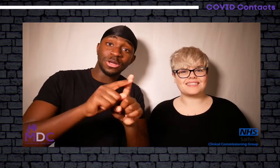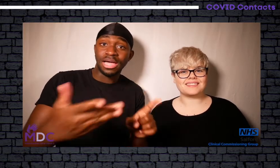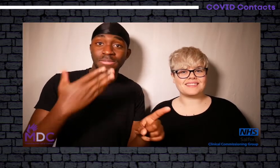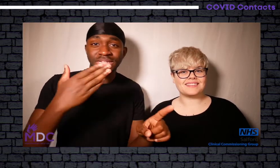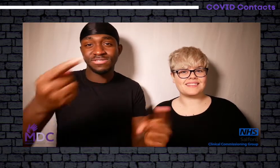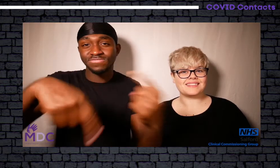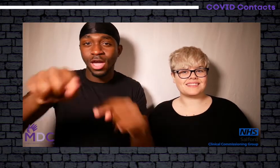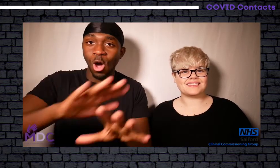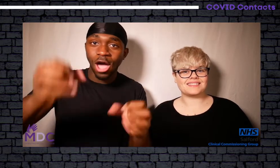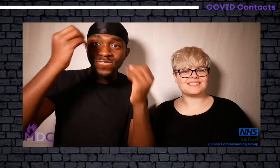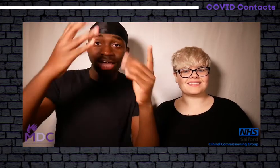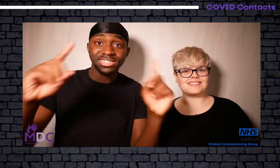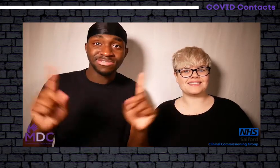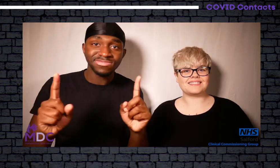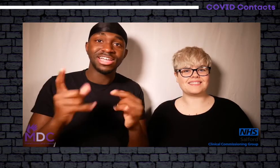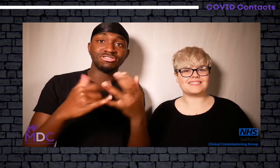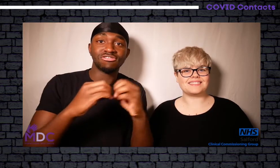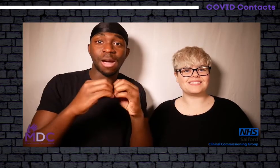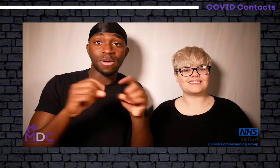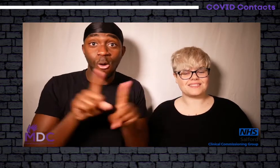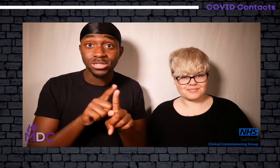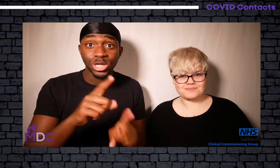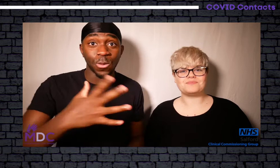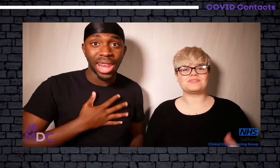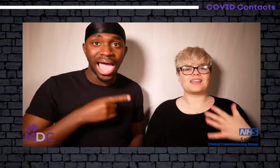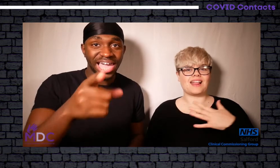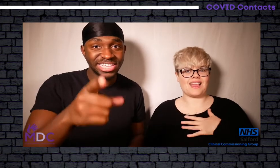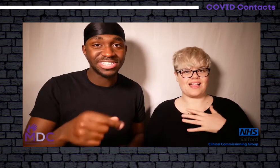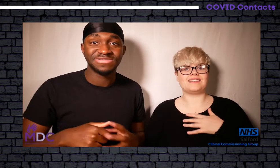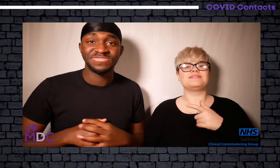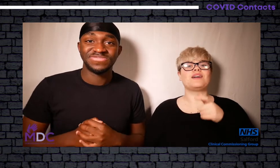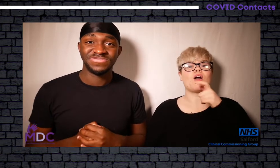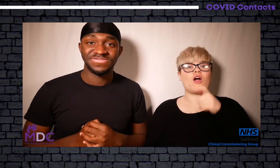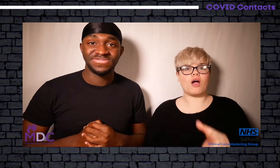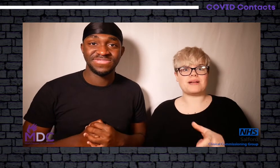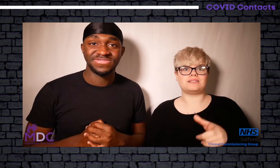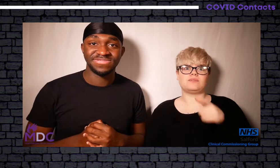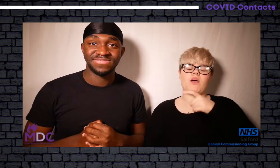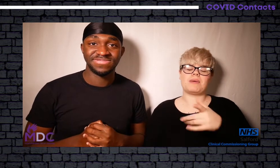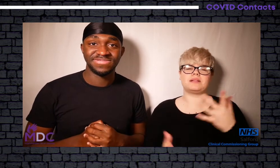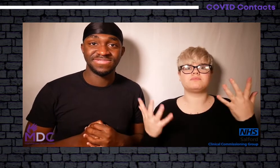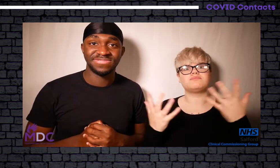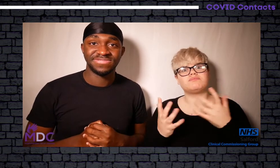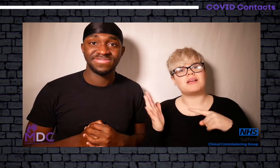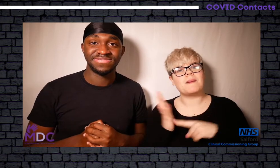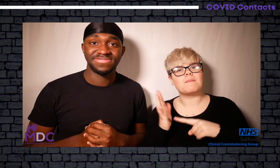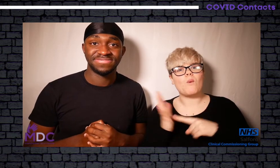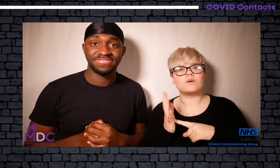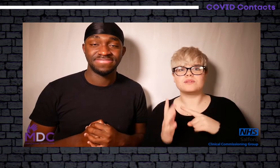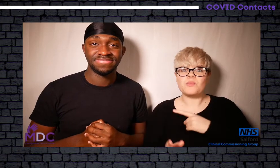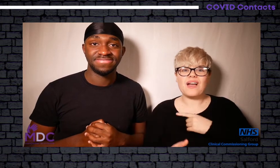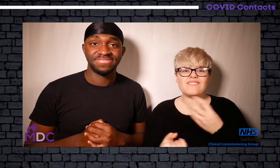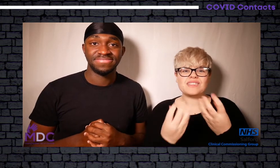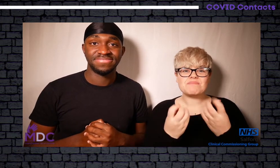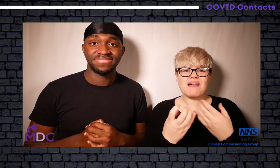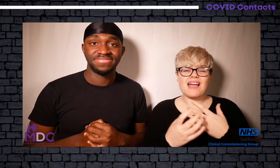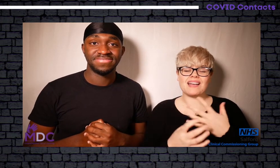Also, please don't forget to subscribe, like and comment. Commenting is so important